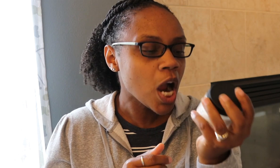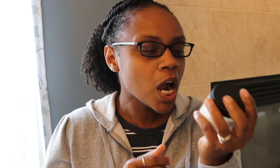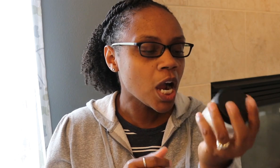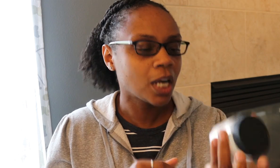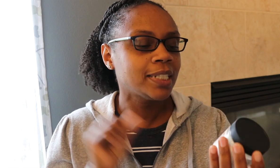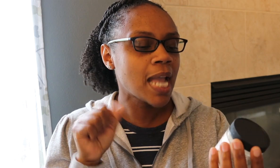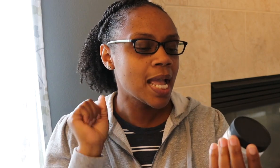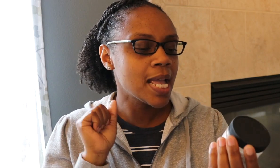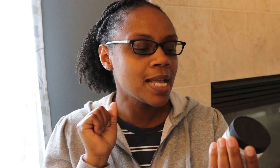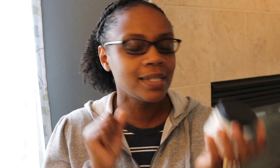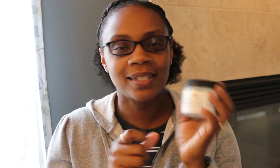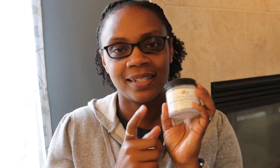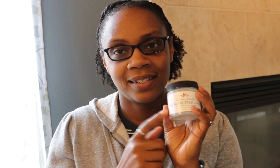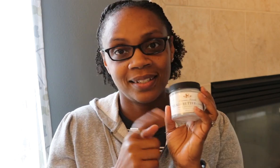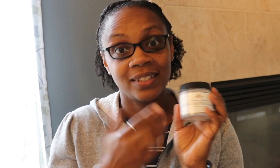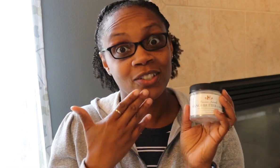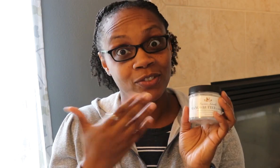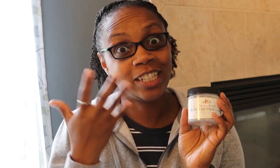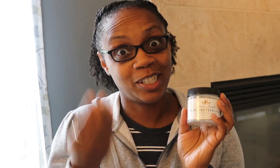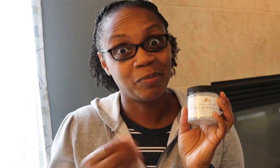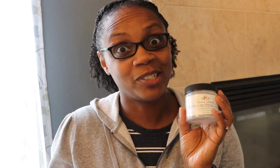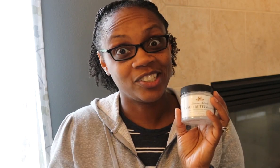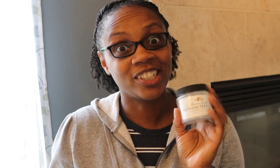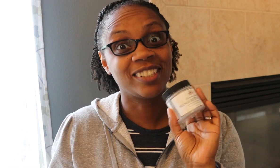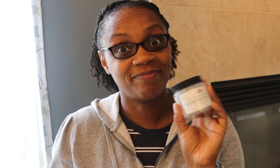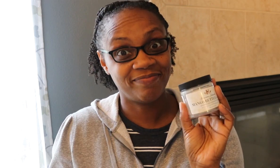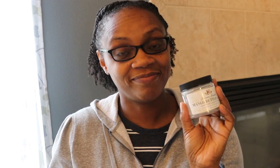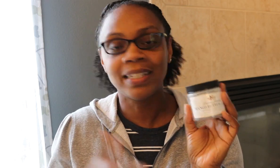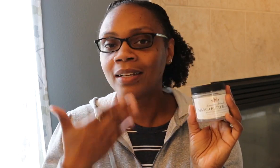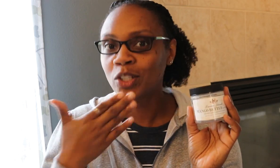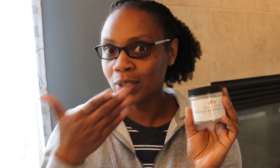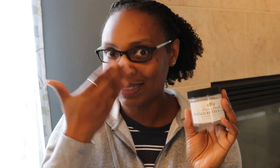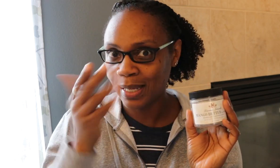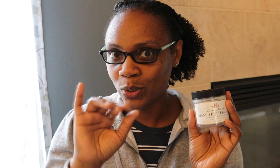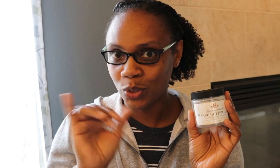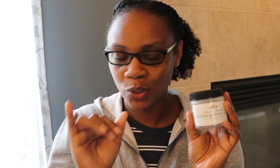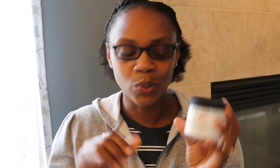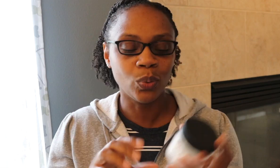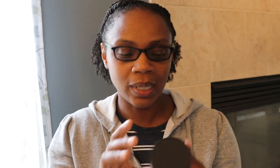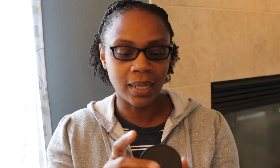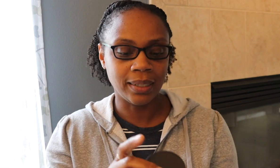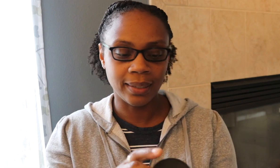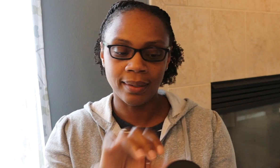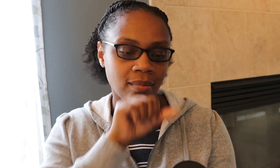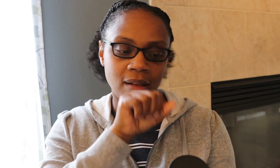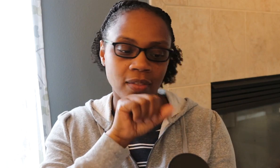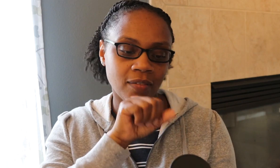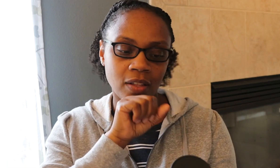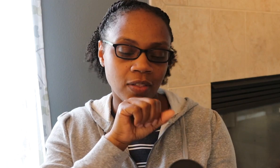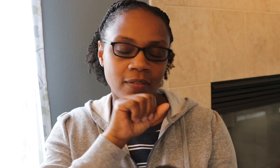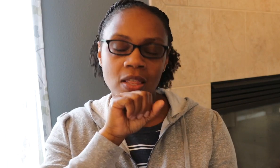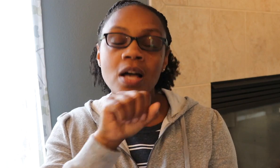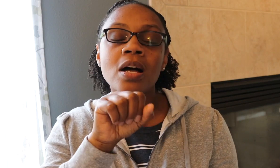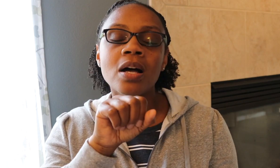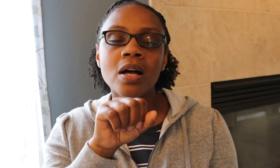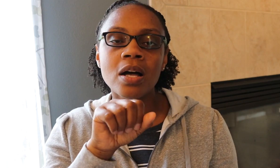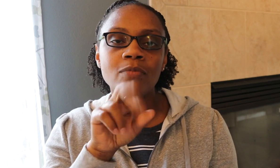products. Moisture rich. Love it. Love it. Love it. Awesome moisture from this. Moisture Moisturizer. So yeah, I love, love, love